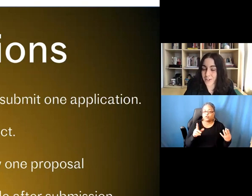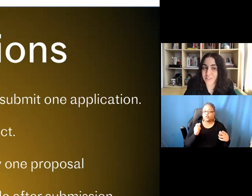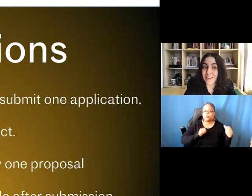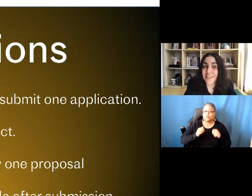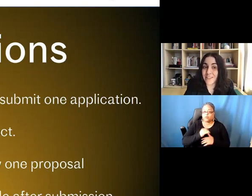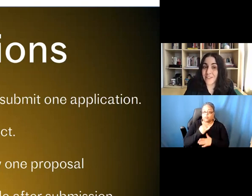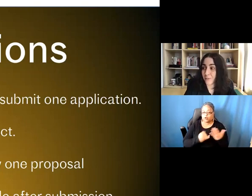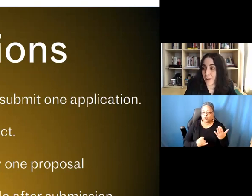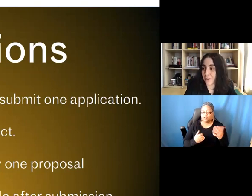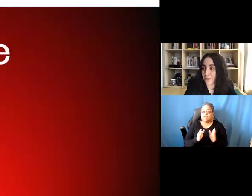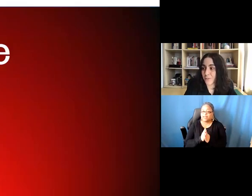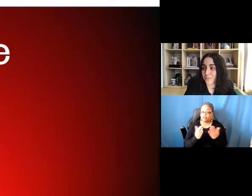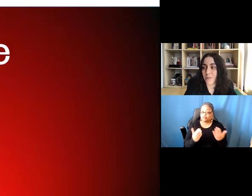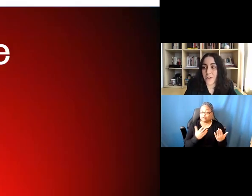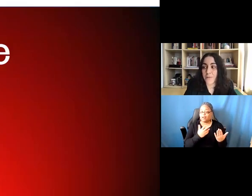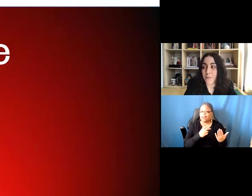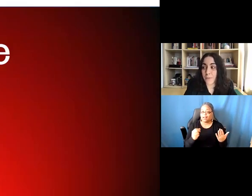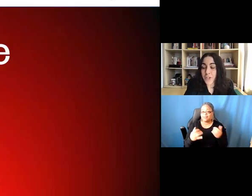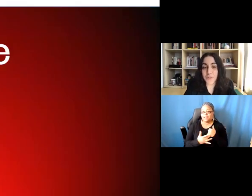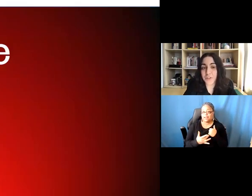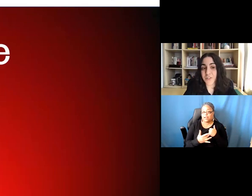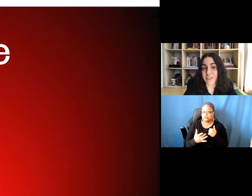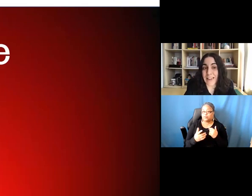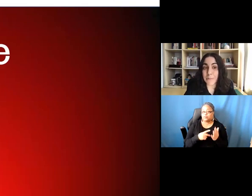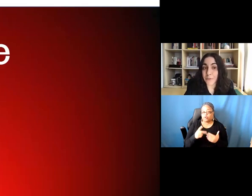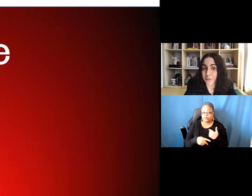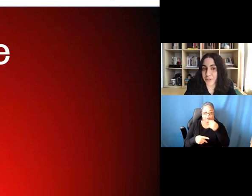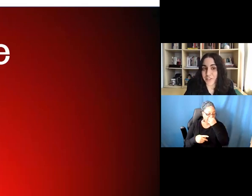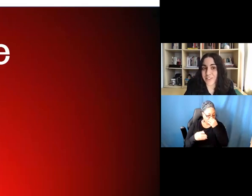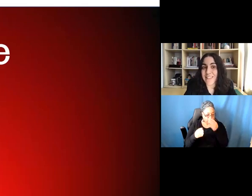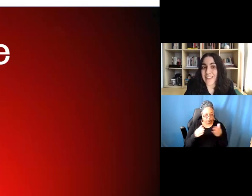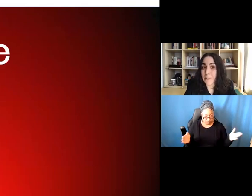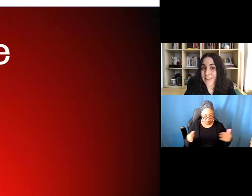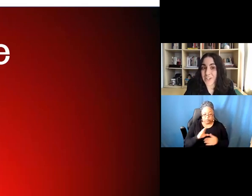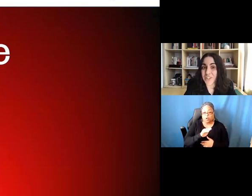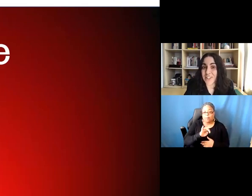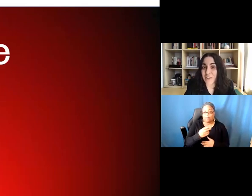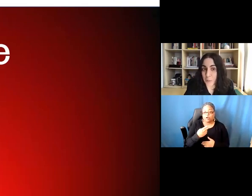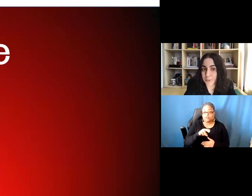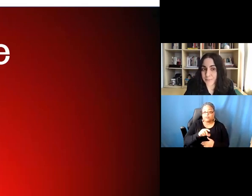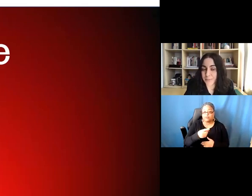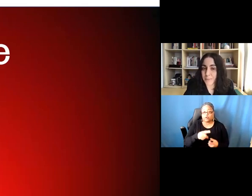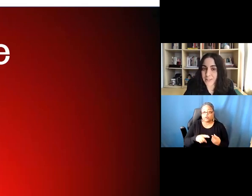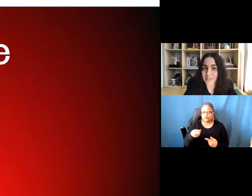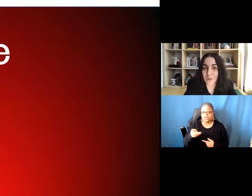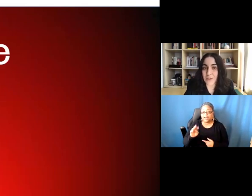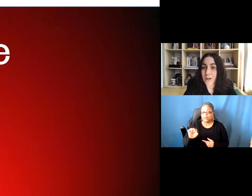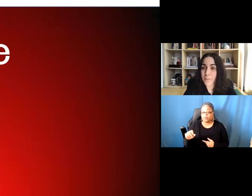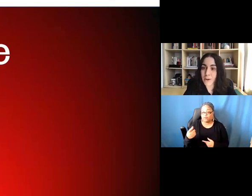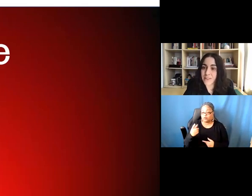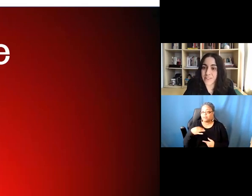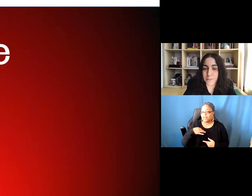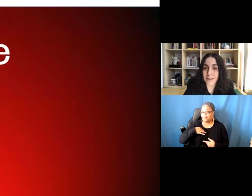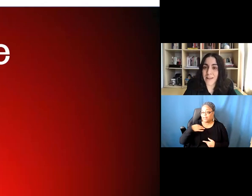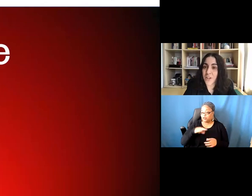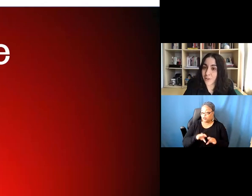projects, is as follows. From March 1st till April 1st, the application is open. This means you have one